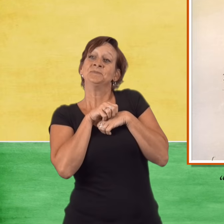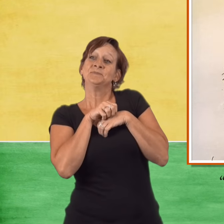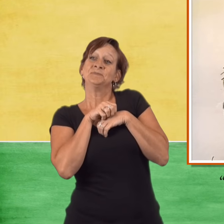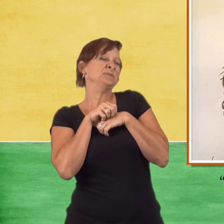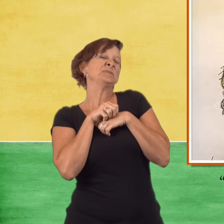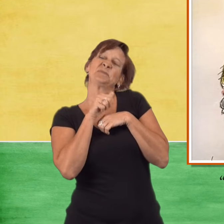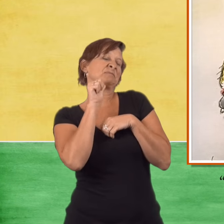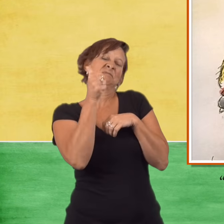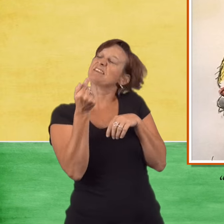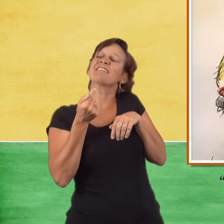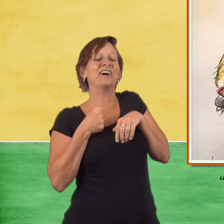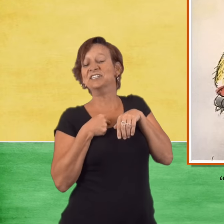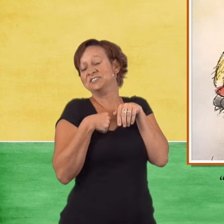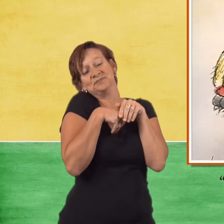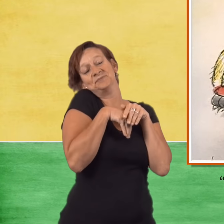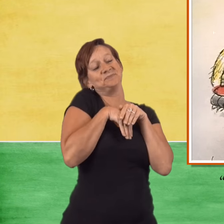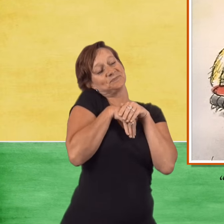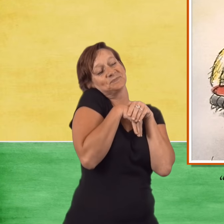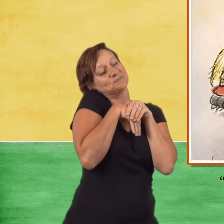Not I, said the mouse.